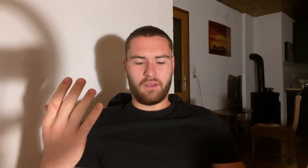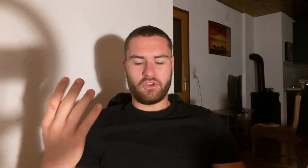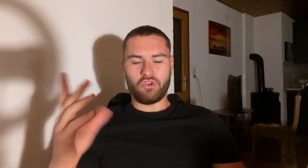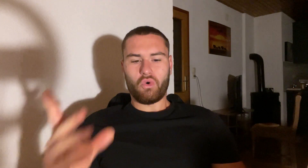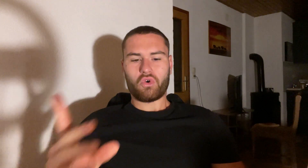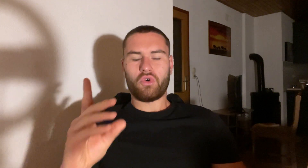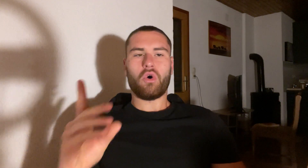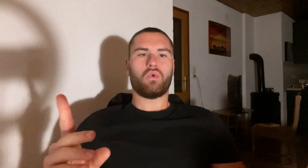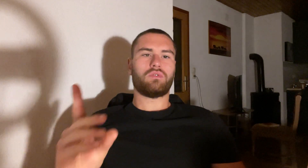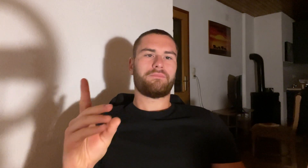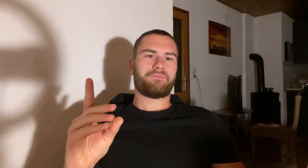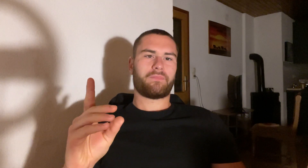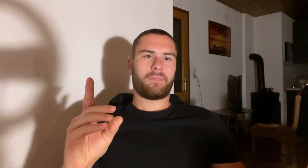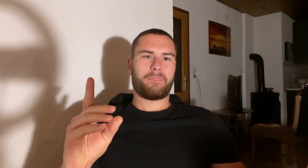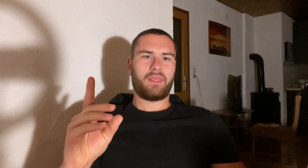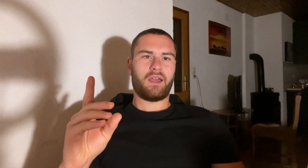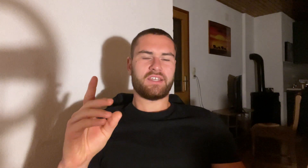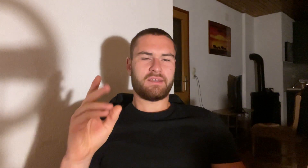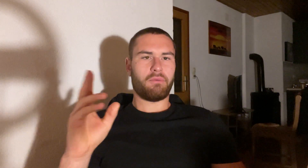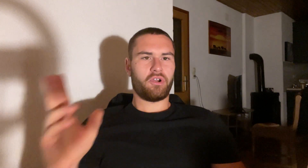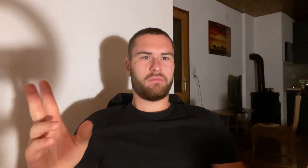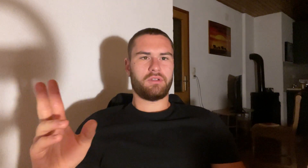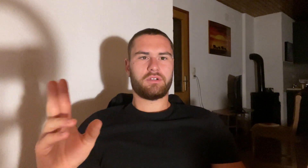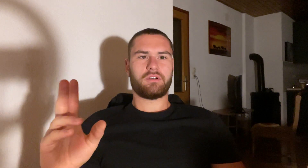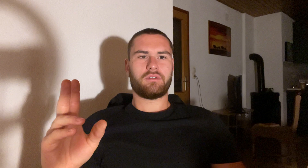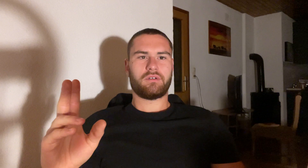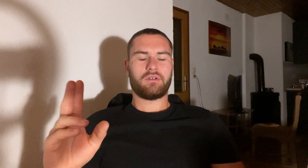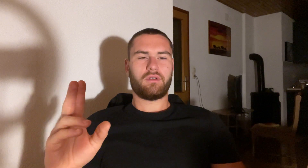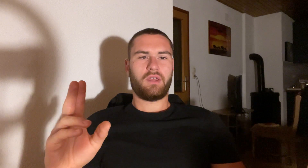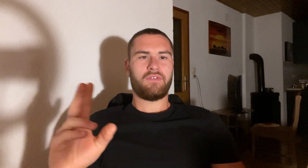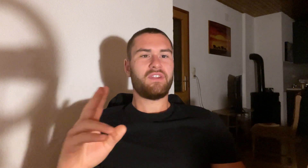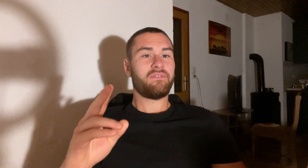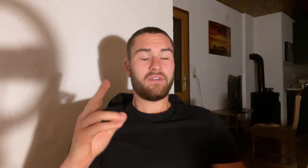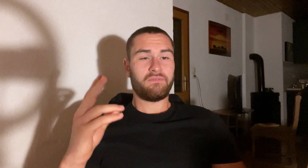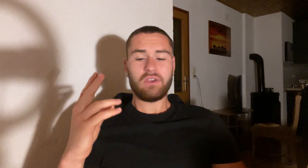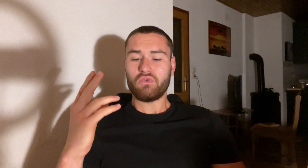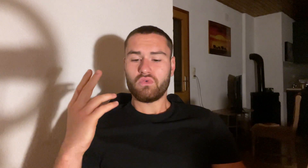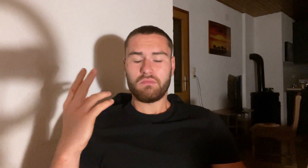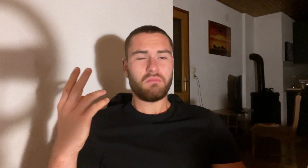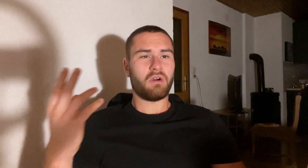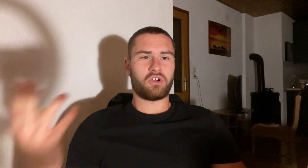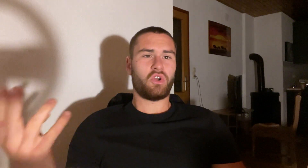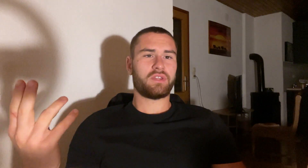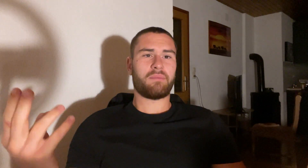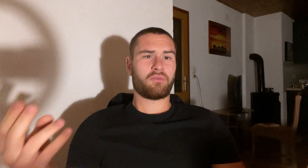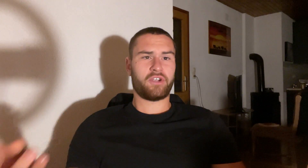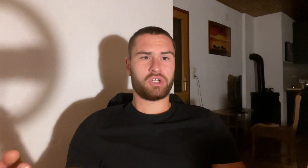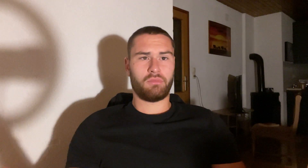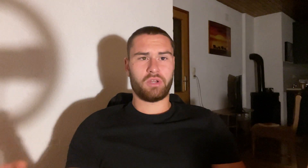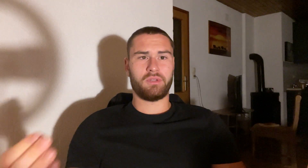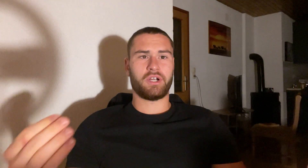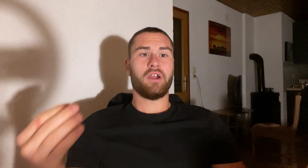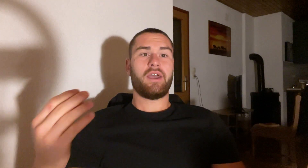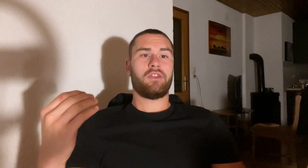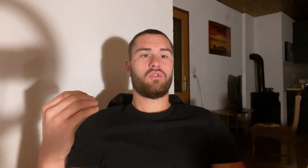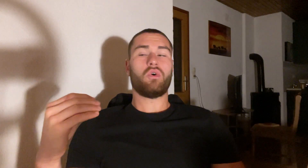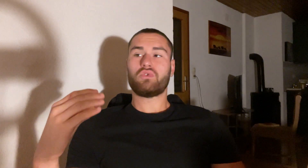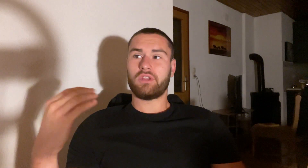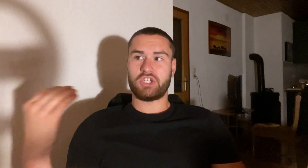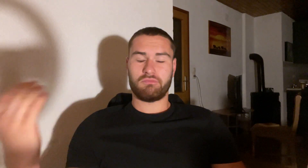Your goal as a bodybuilder, even if you are not a professional bodybuilder and you go to the gym